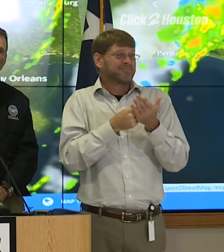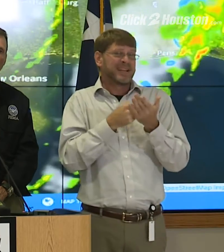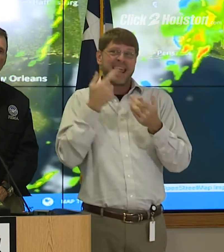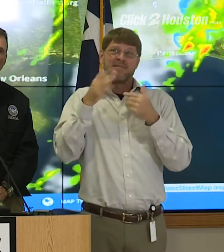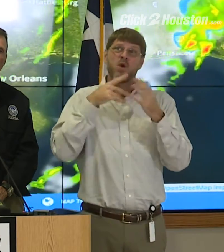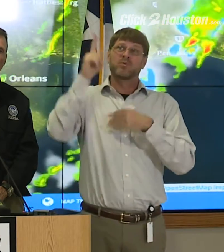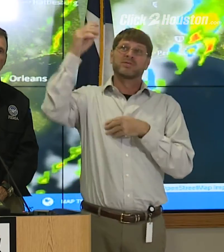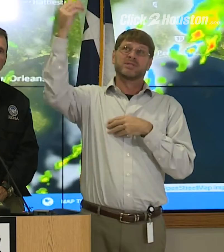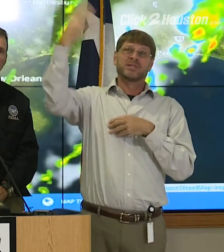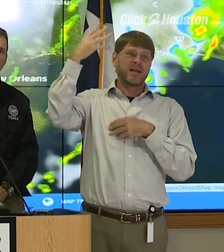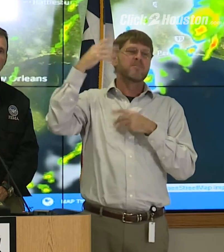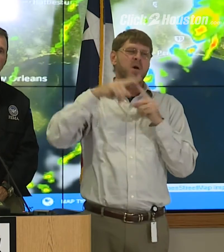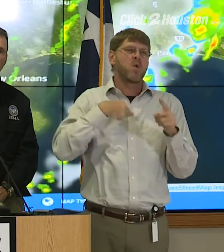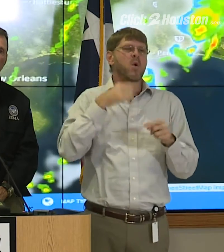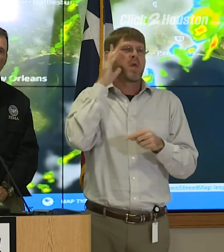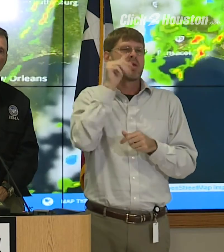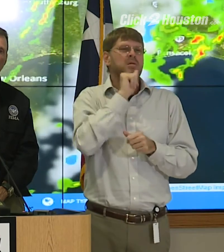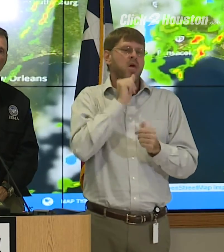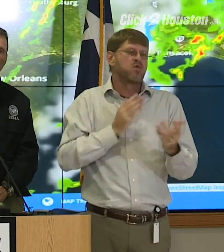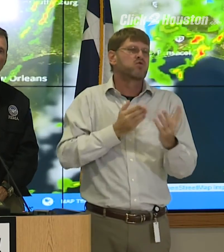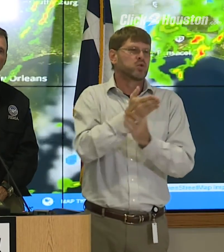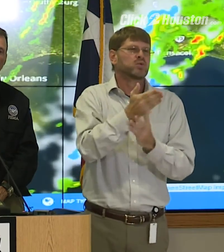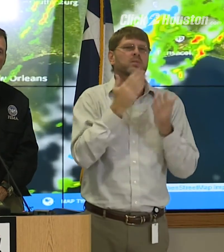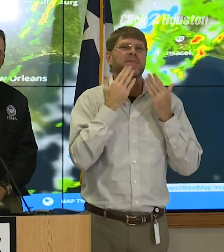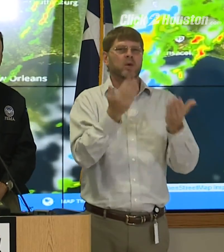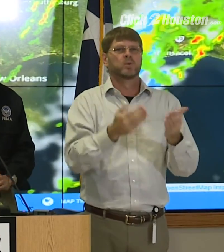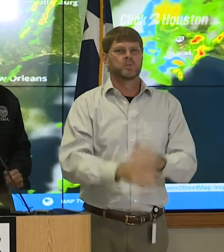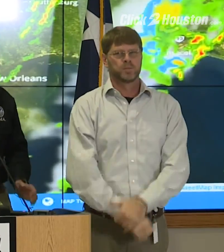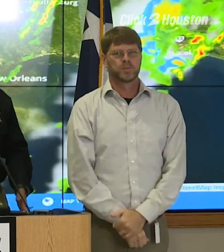sunshine. So we'll get through this. Thank y'all. you.